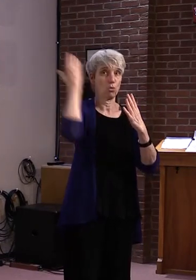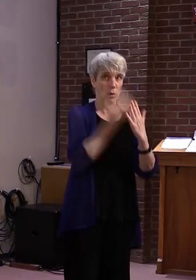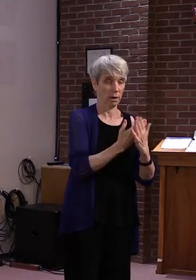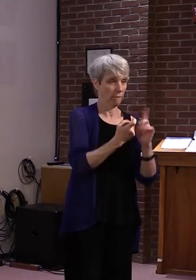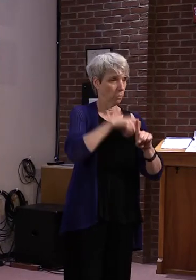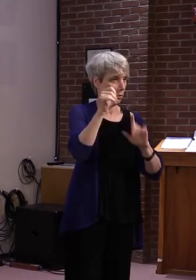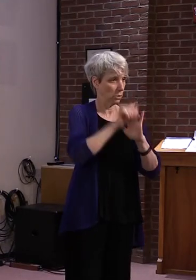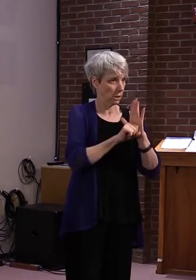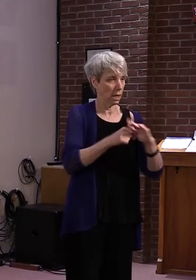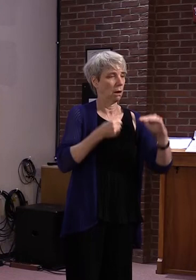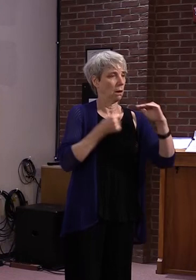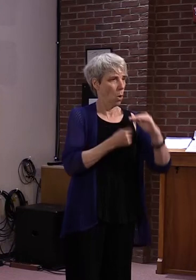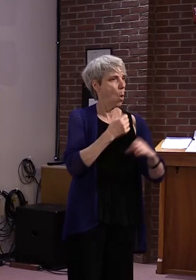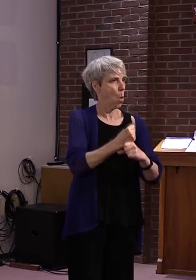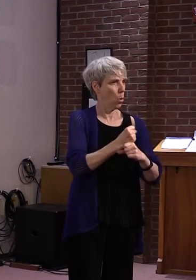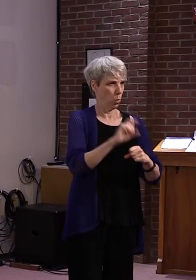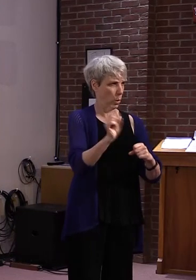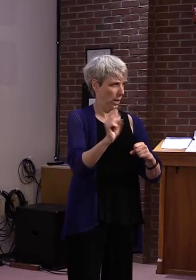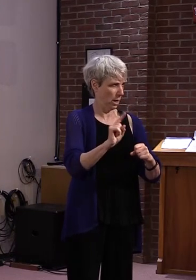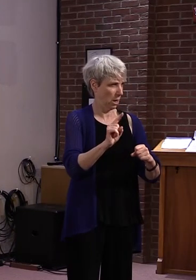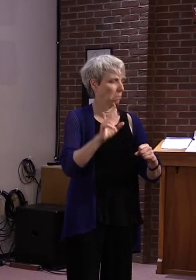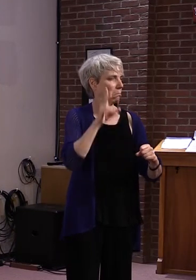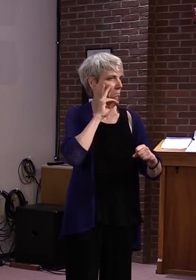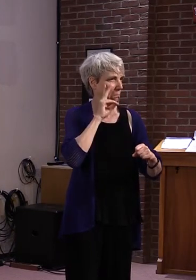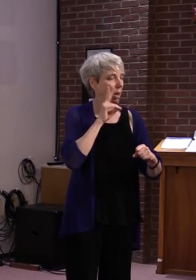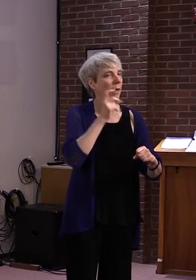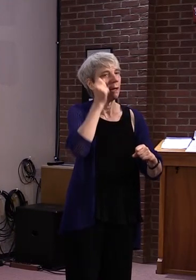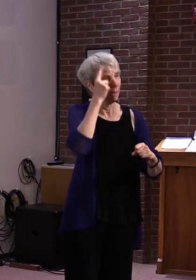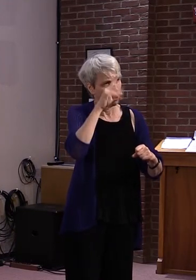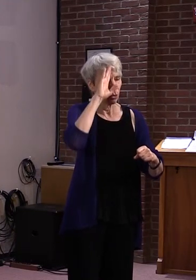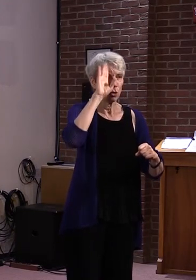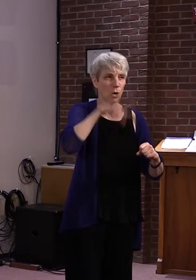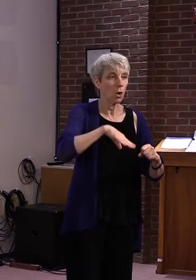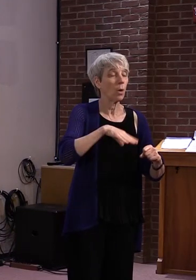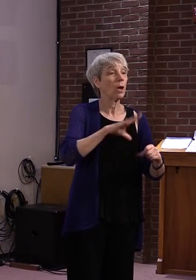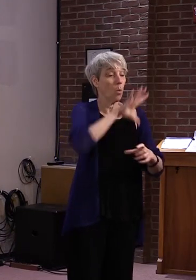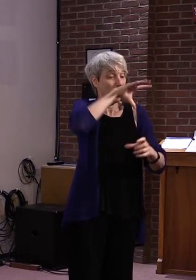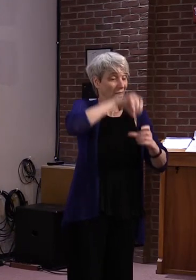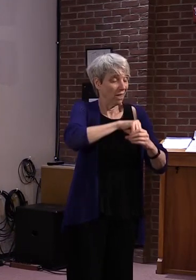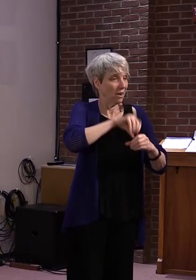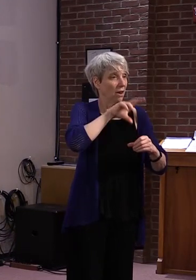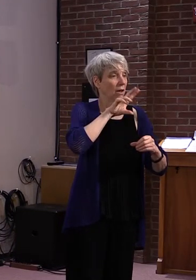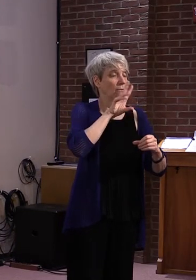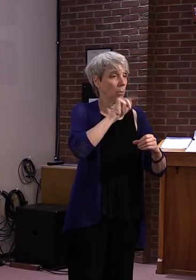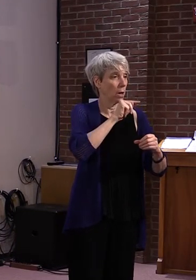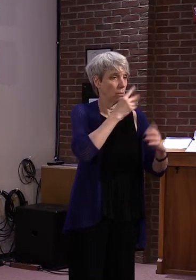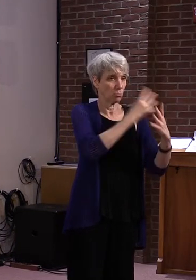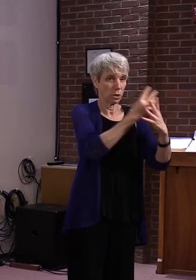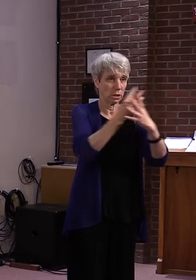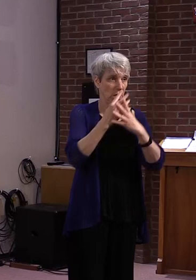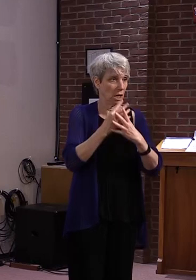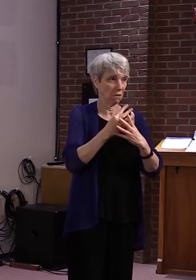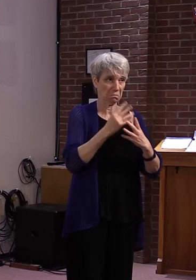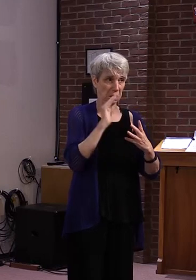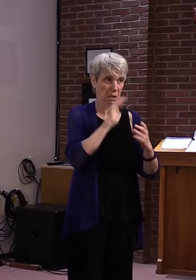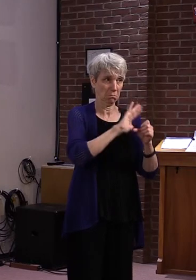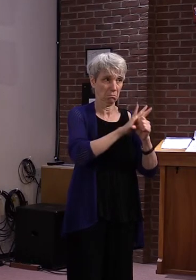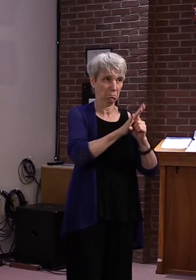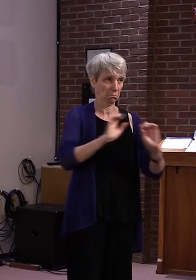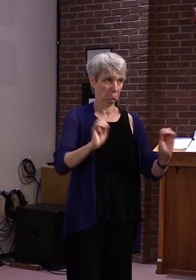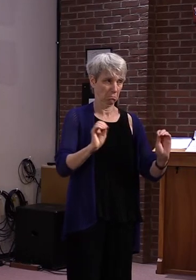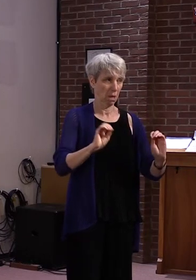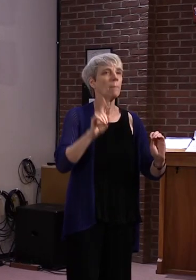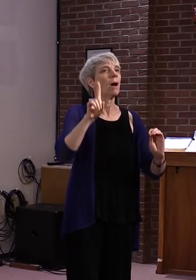week, our greatest threat is from the outside, not the inside. By the way, we just finished